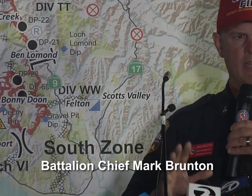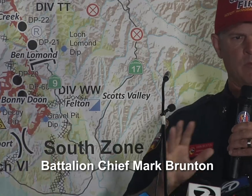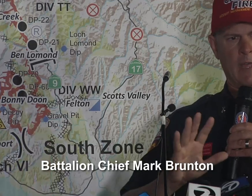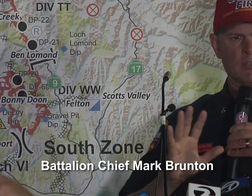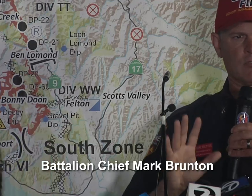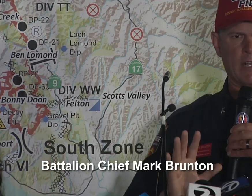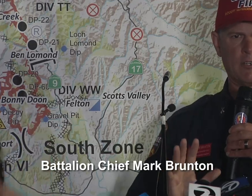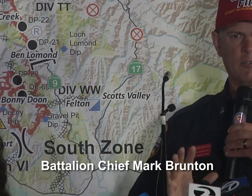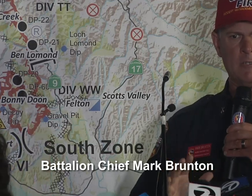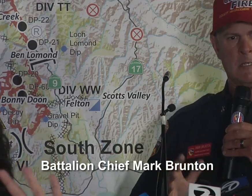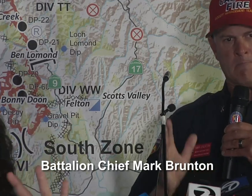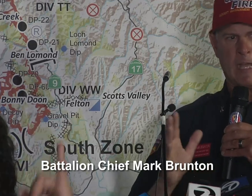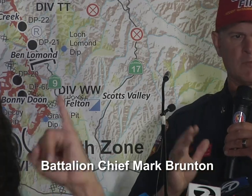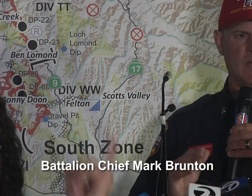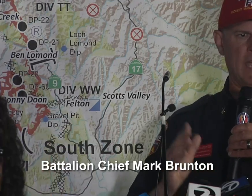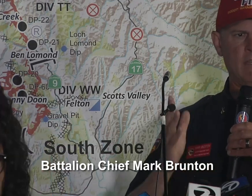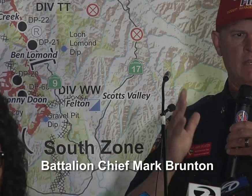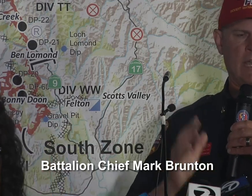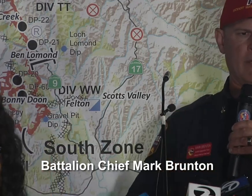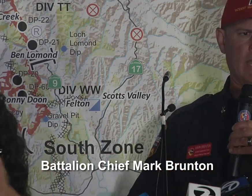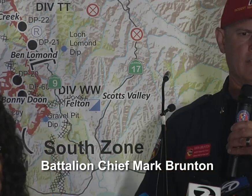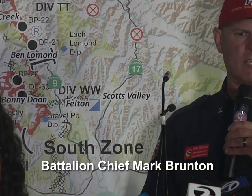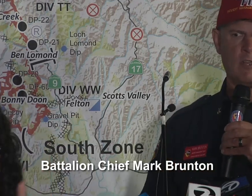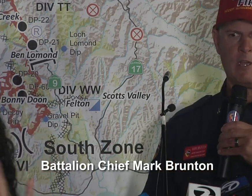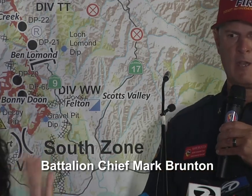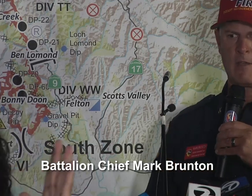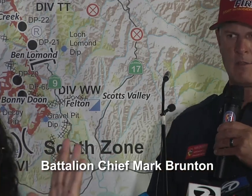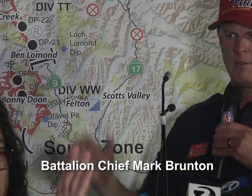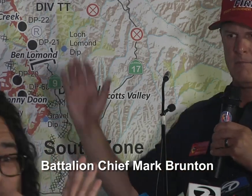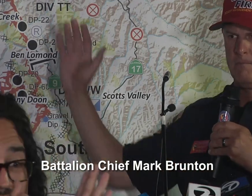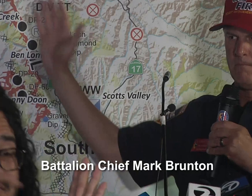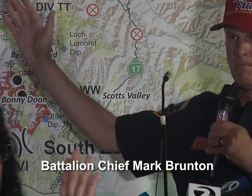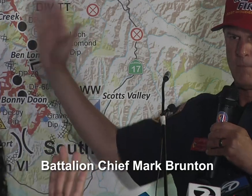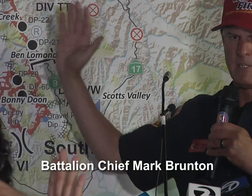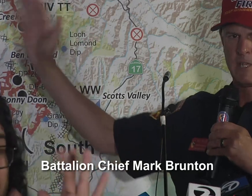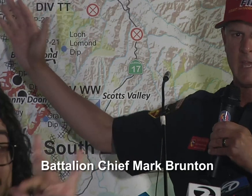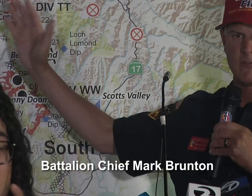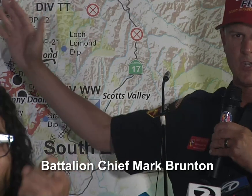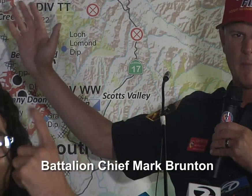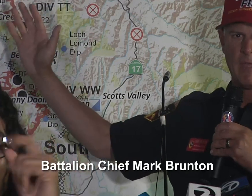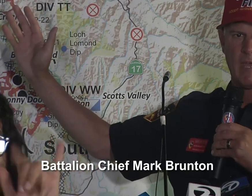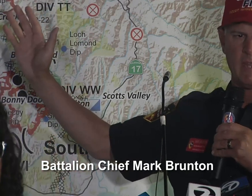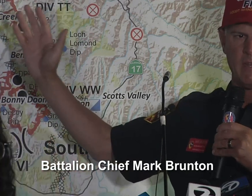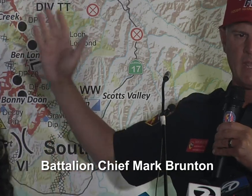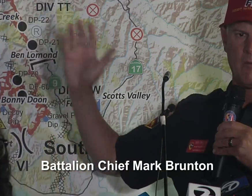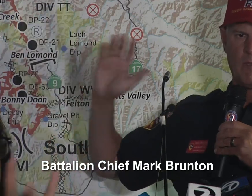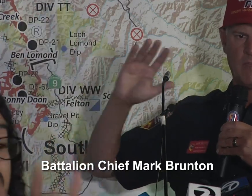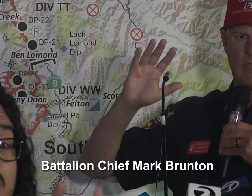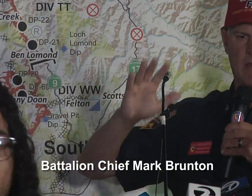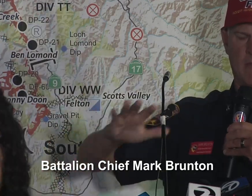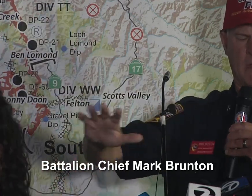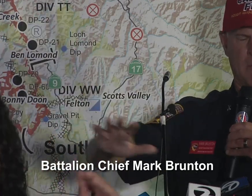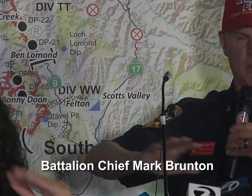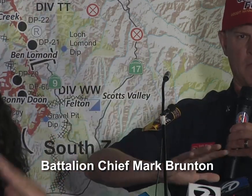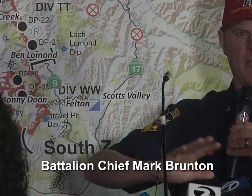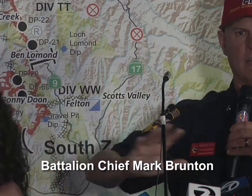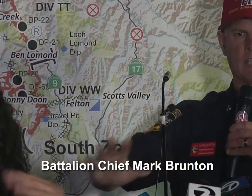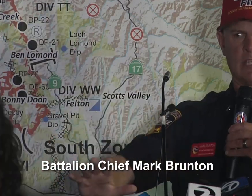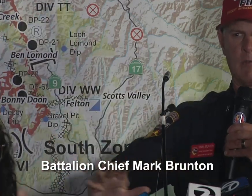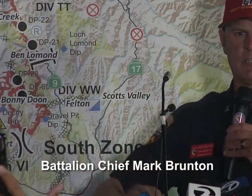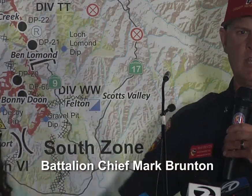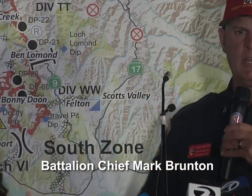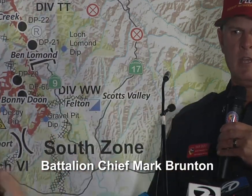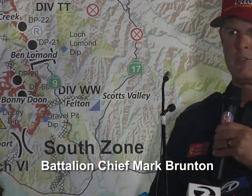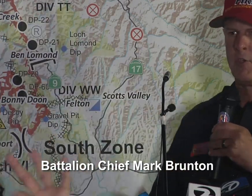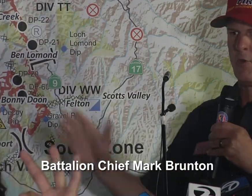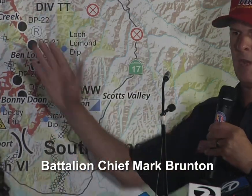in areas without structures. That's fine. Highway 9 is a good place to kind of stop that and that part of the fire